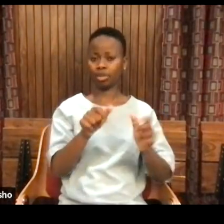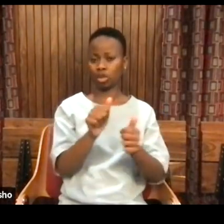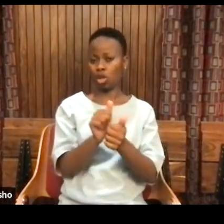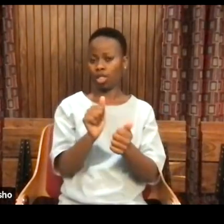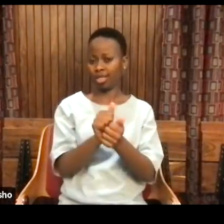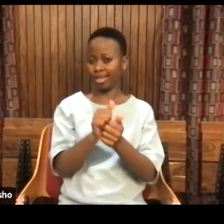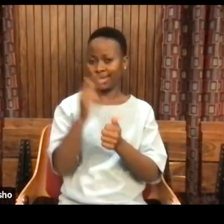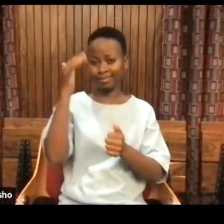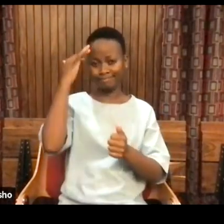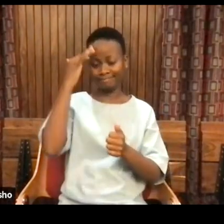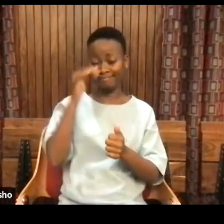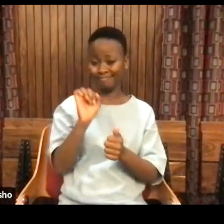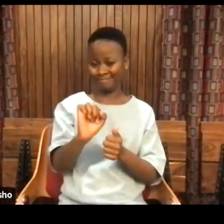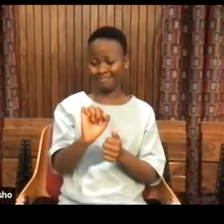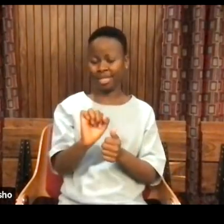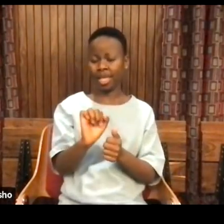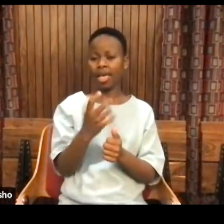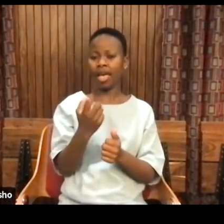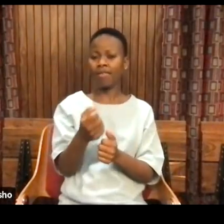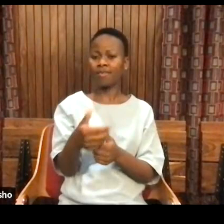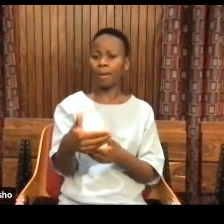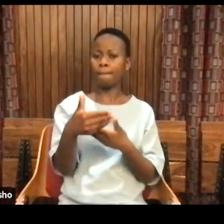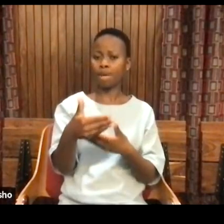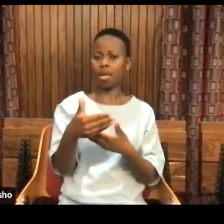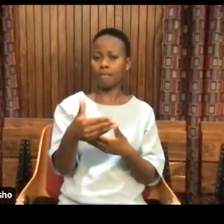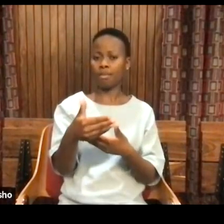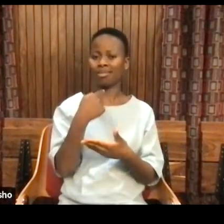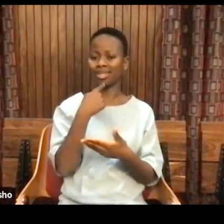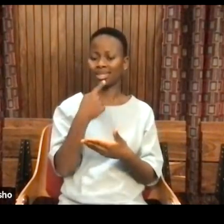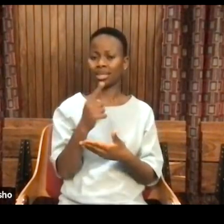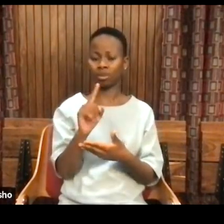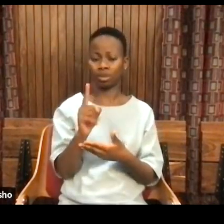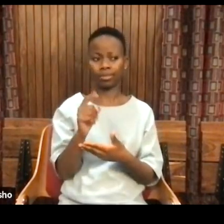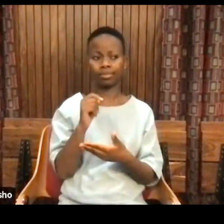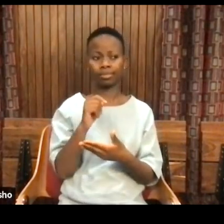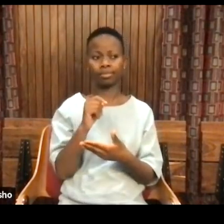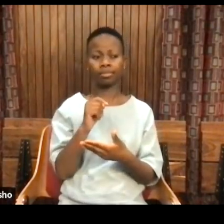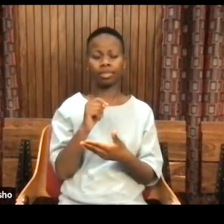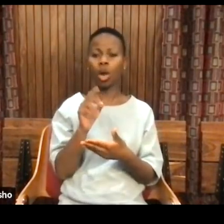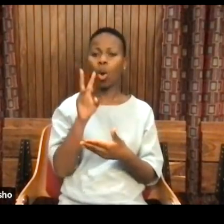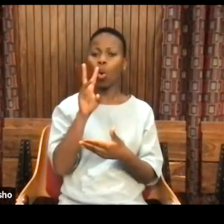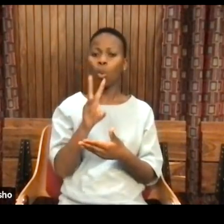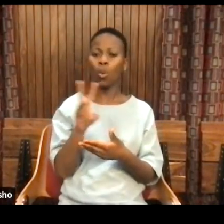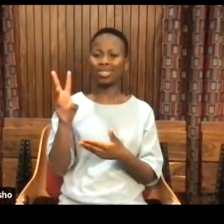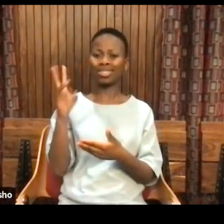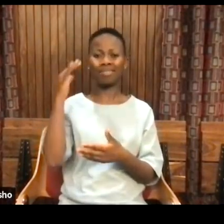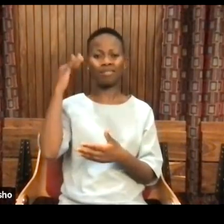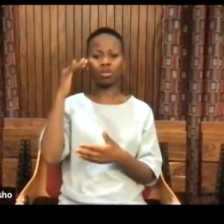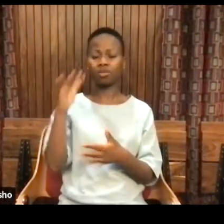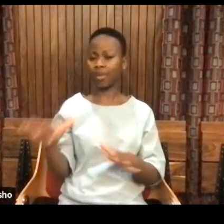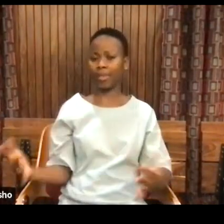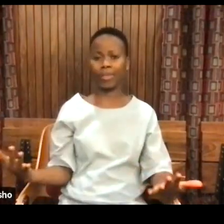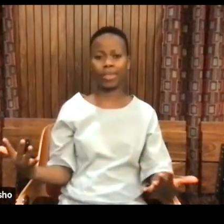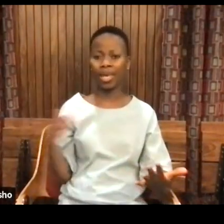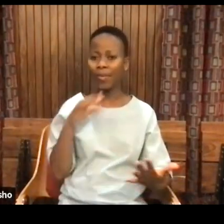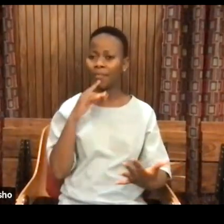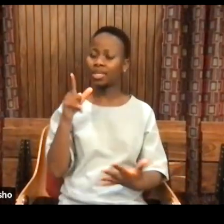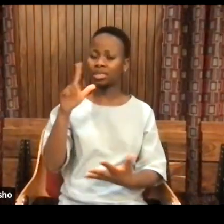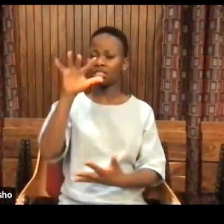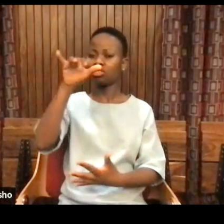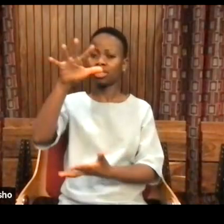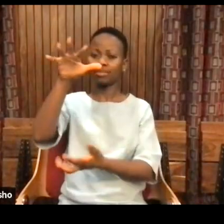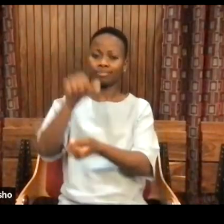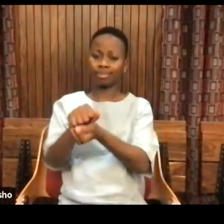a paper about how there's no such thing as Western philosophy, because what Western philosophers did is they just synthesized everything.